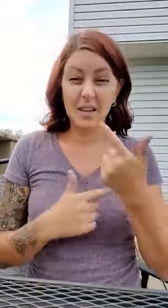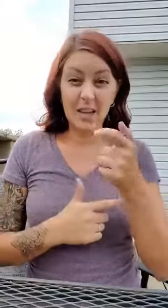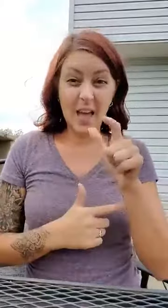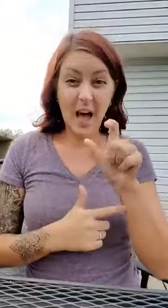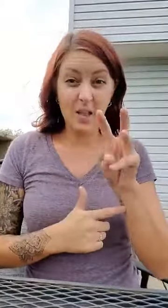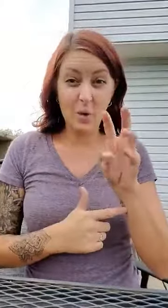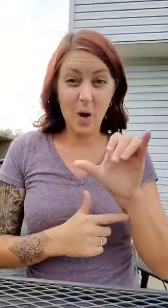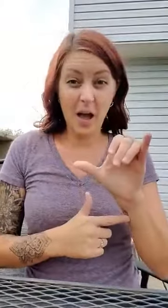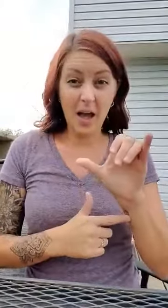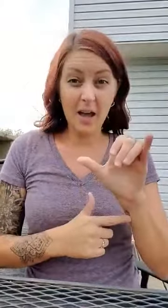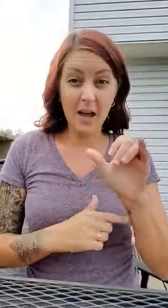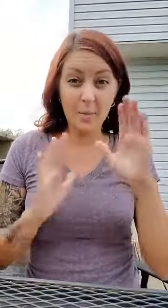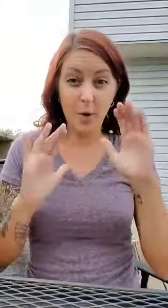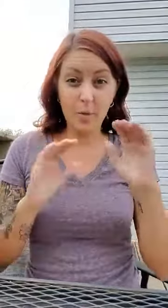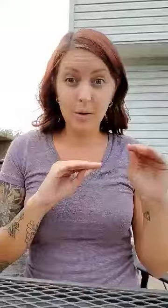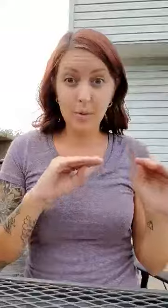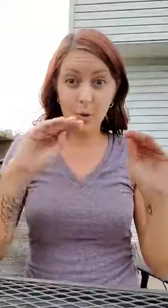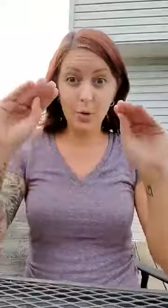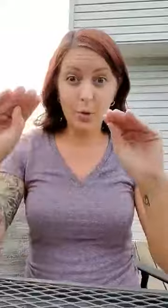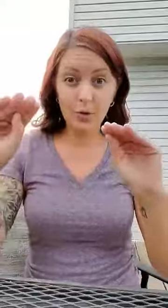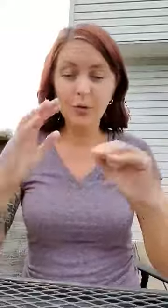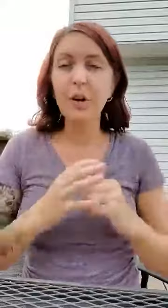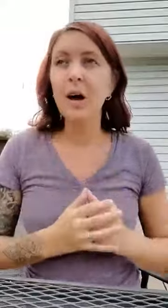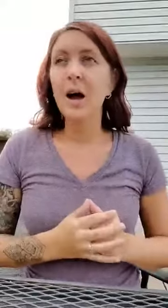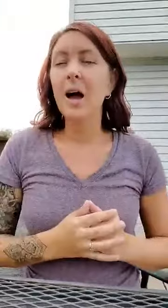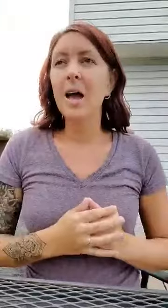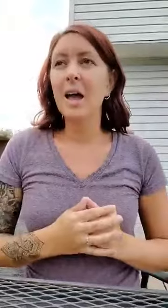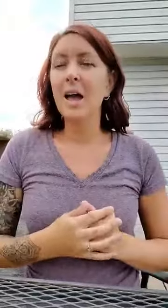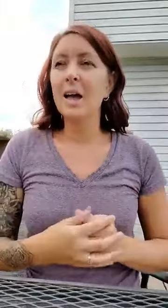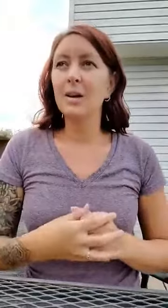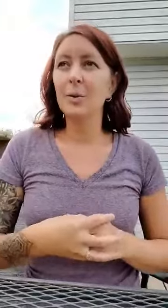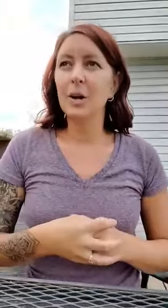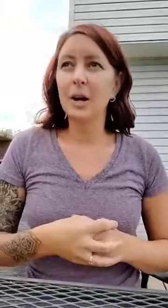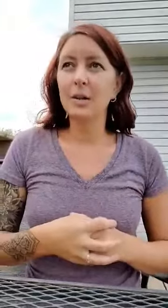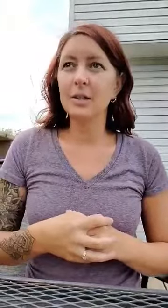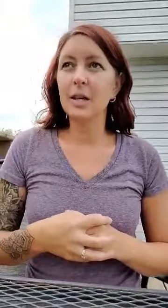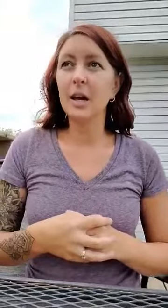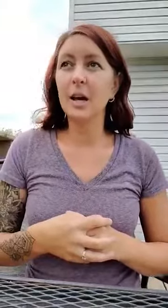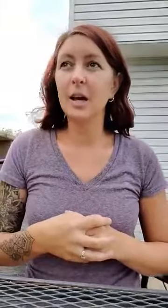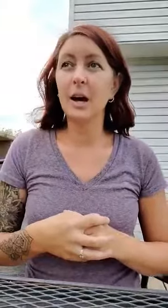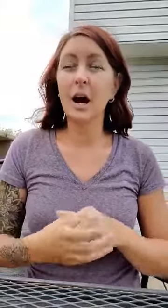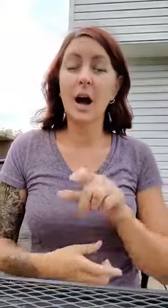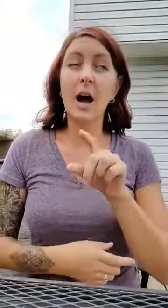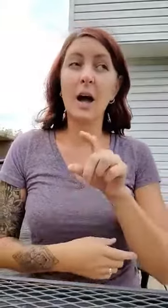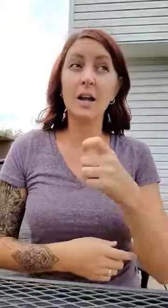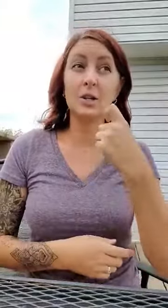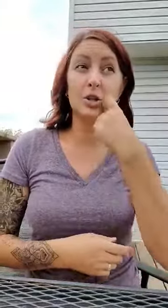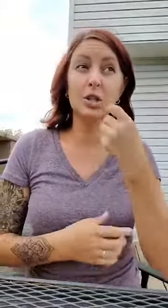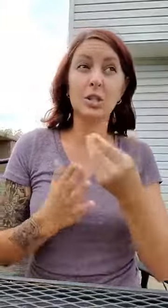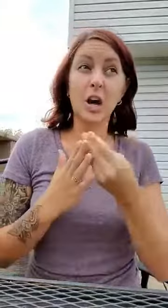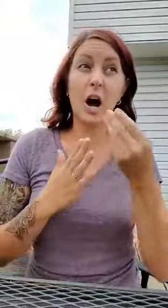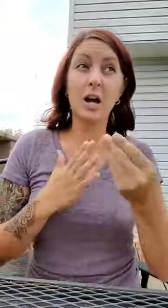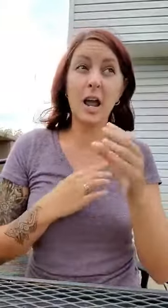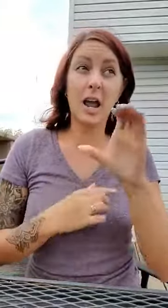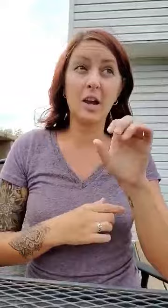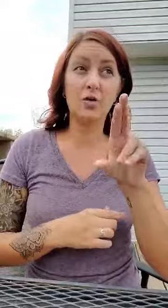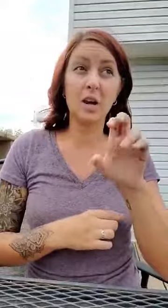Galloway. I'm hoping to move. And what else? I just got a cricket